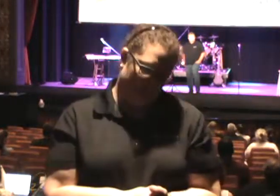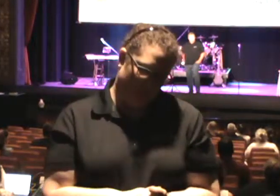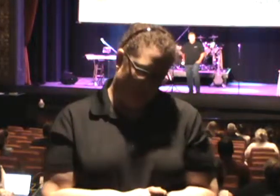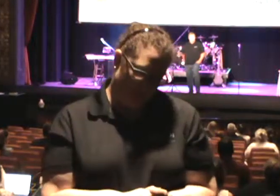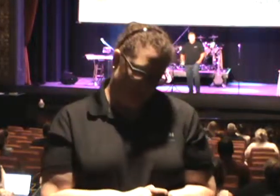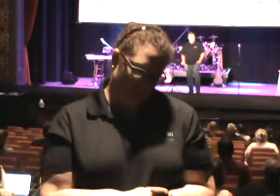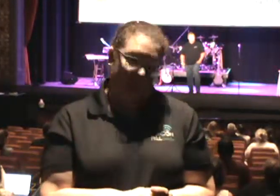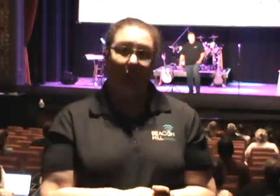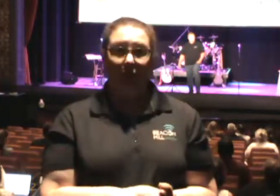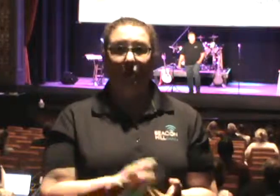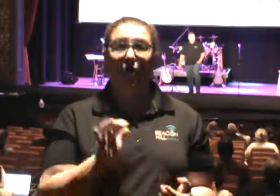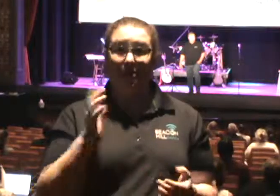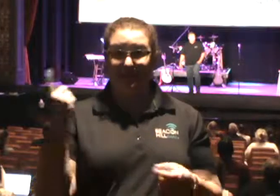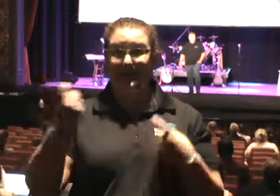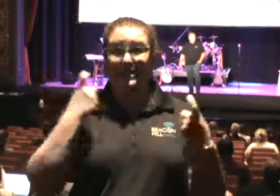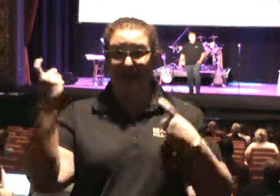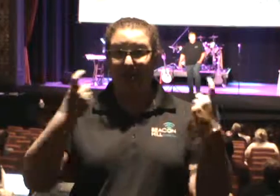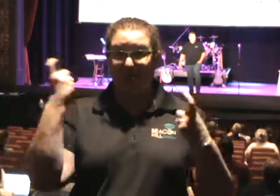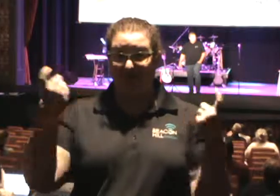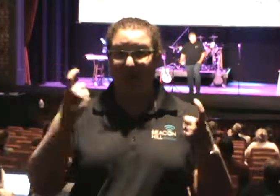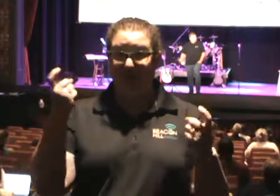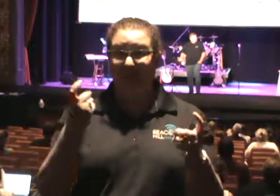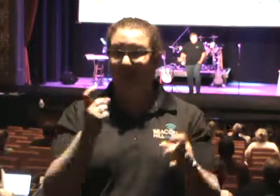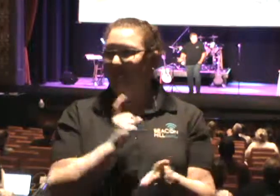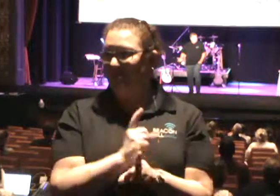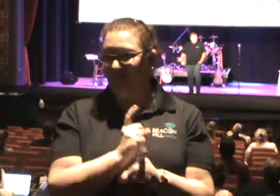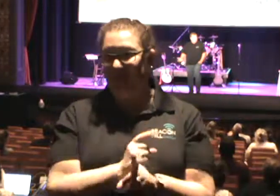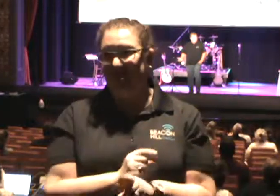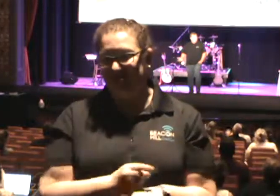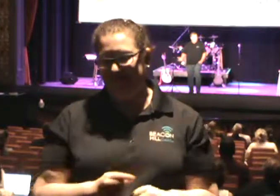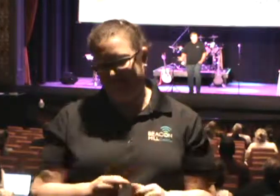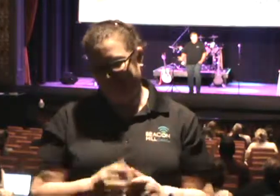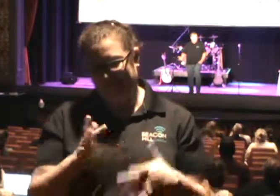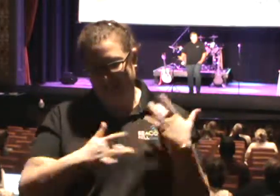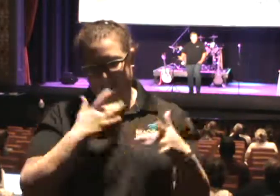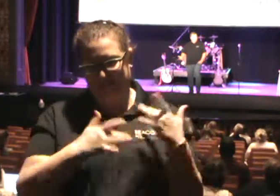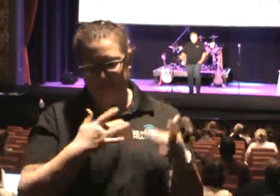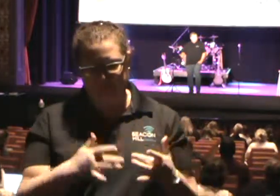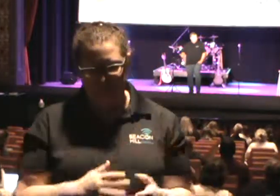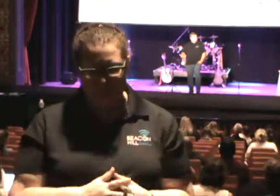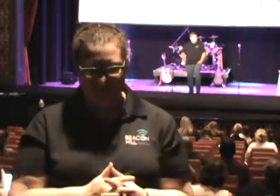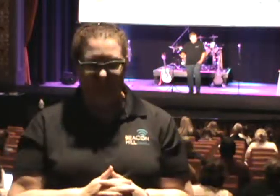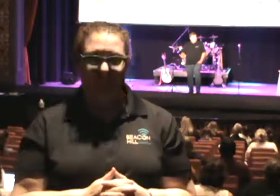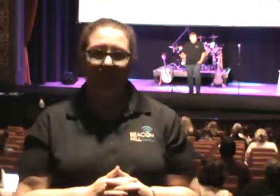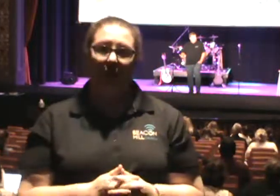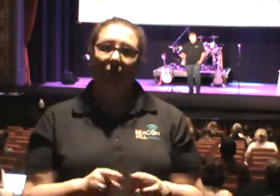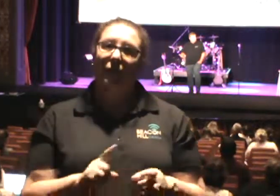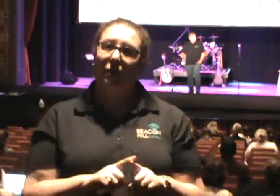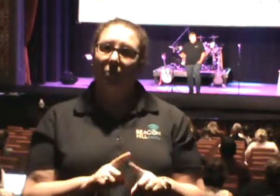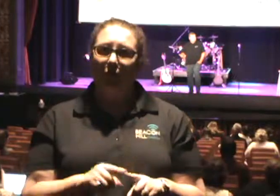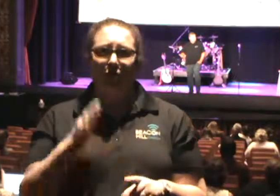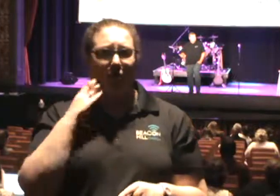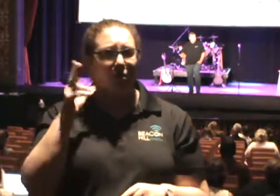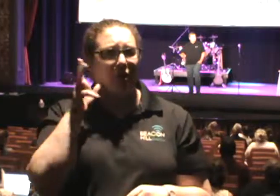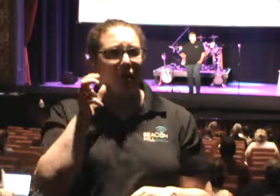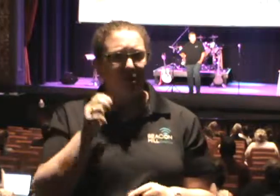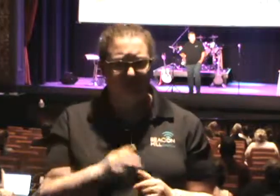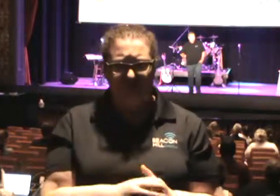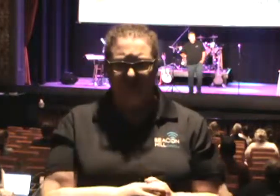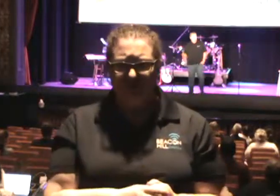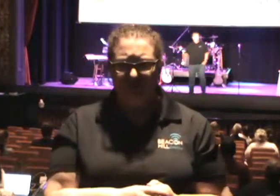I mean, you should celebrate when 40 people come to Christ. Yes! Yes! Yes! Yes! Yes! Yes! Yes! Did you know what I heard from a different church?